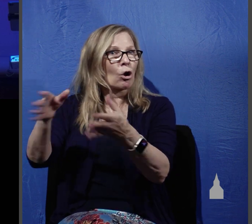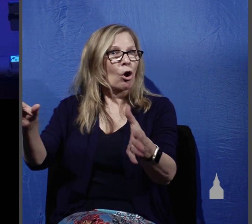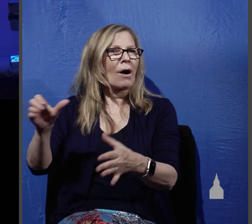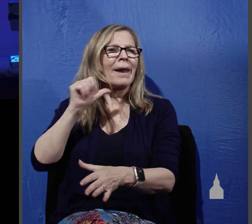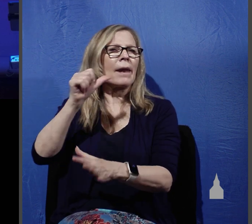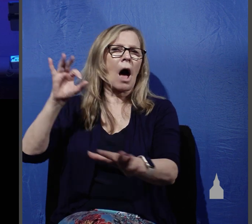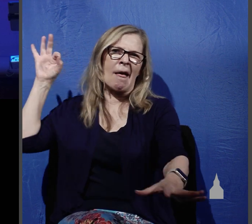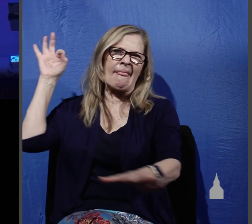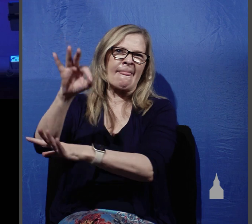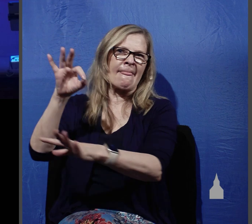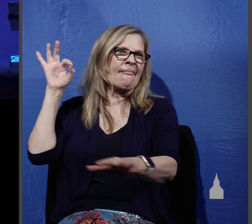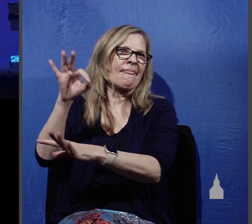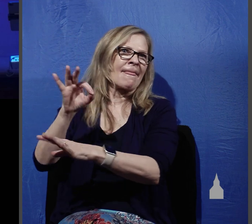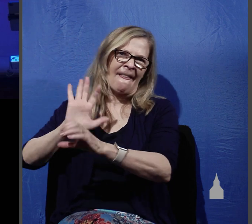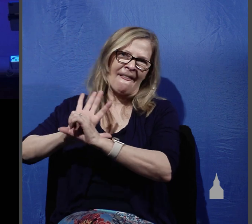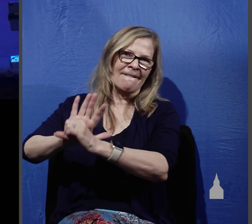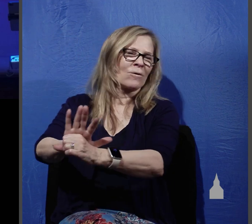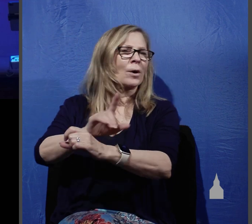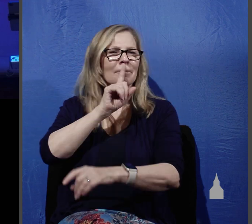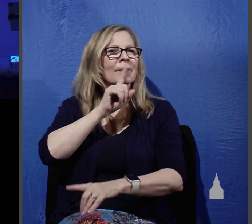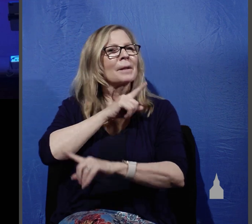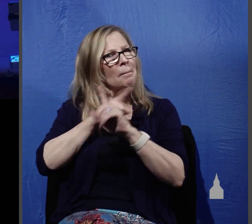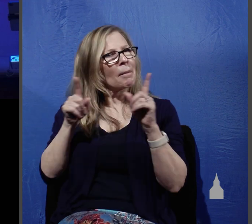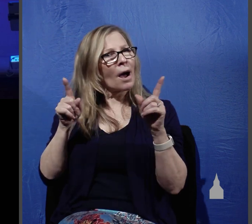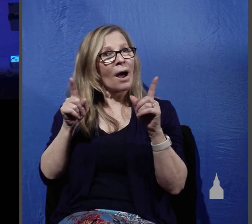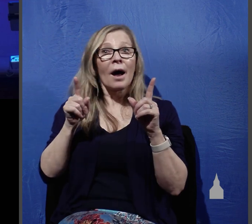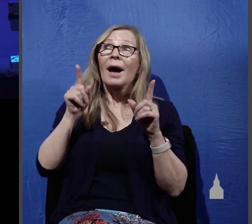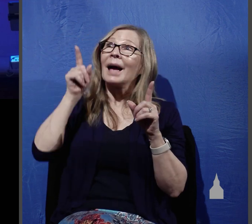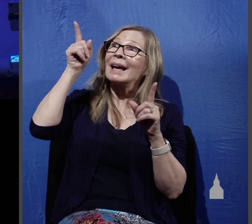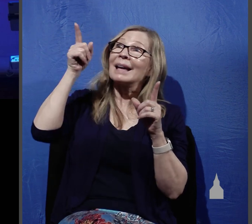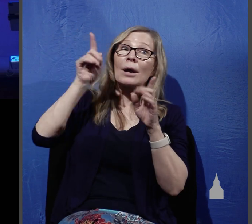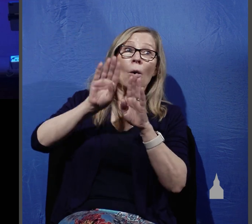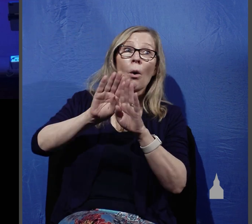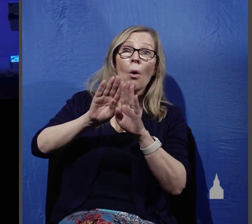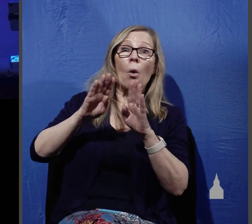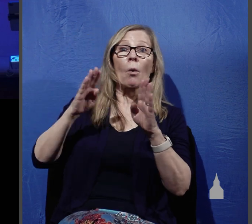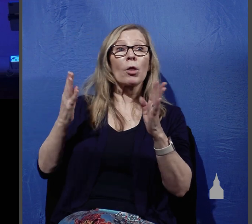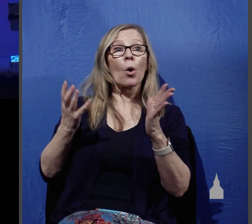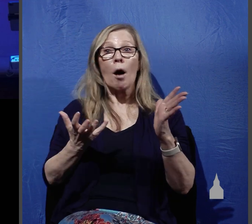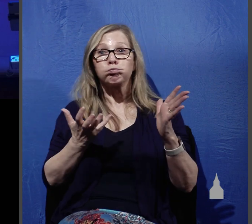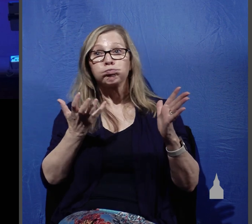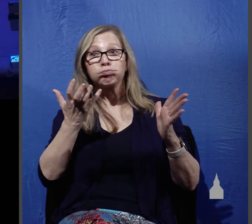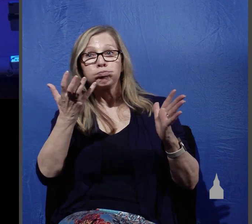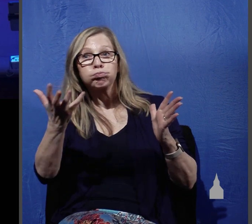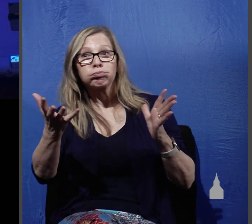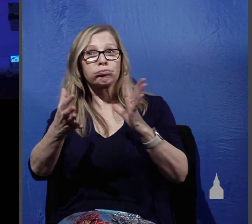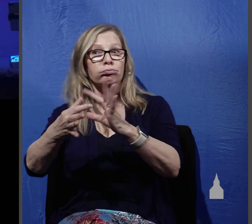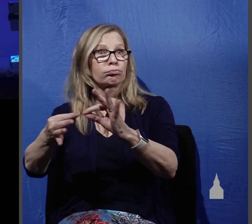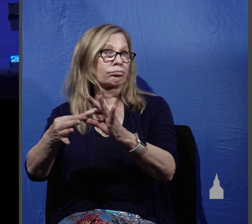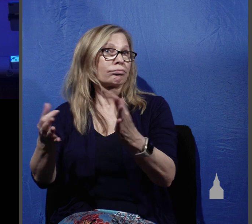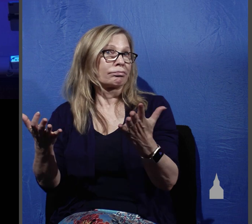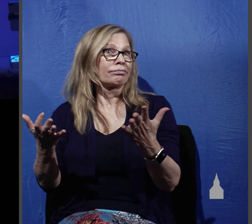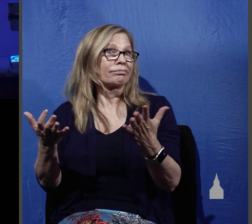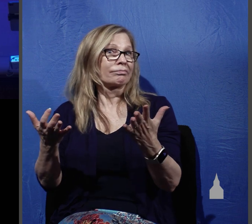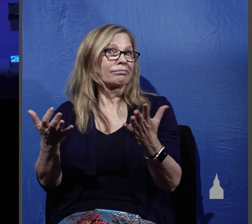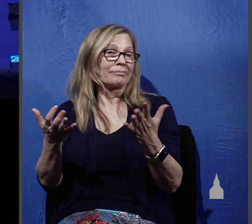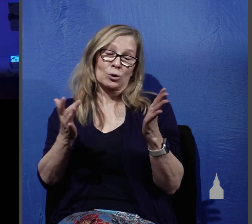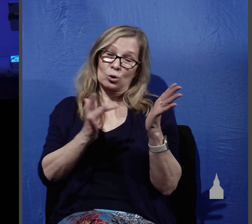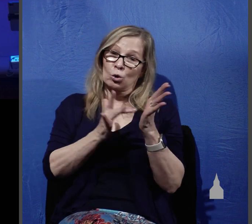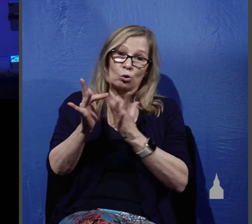their throats but graciously as God opens the door witness to them and that's why after telling them the harvest is plentiful but the laborers are